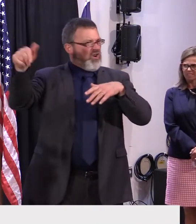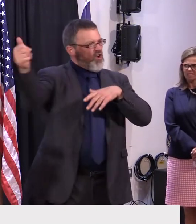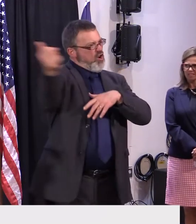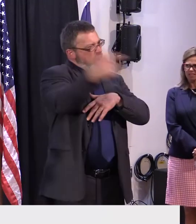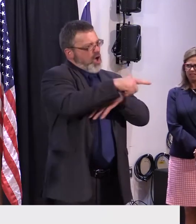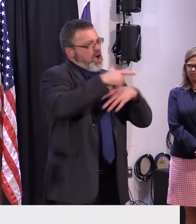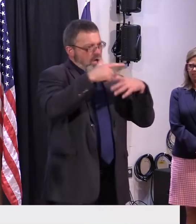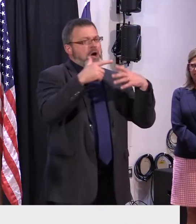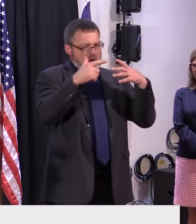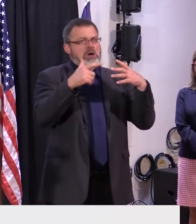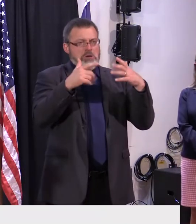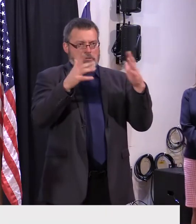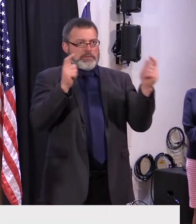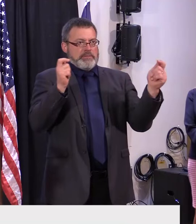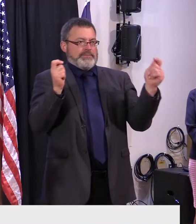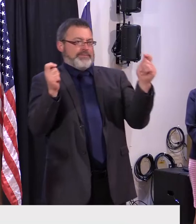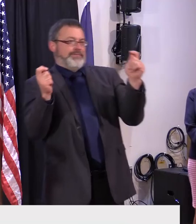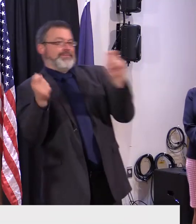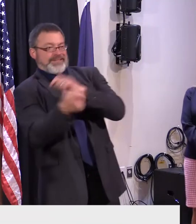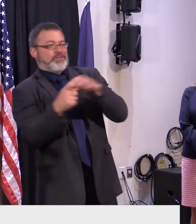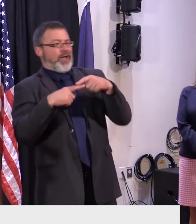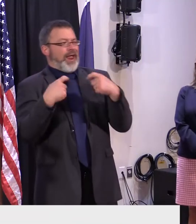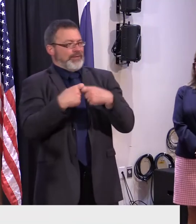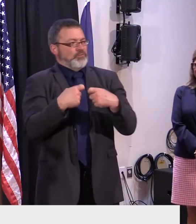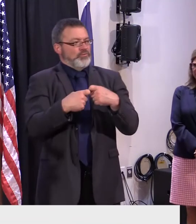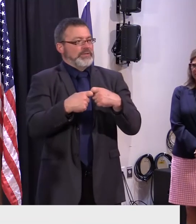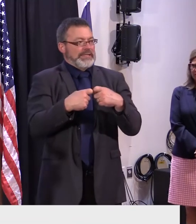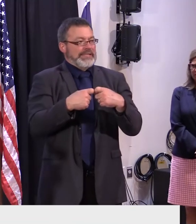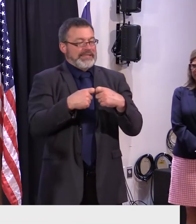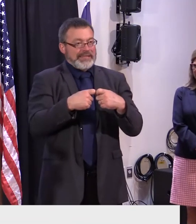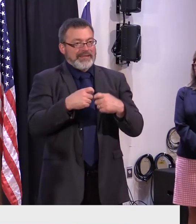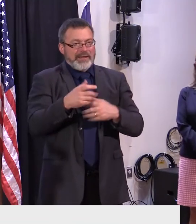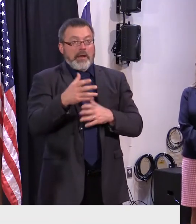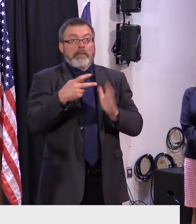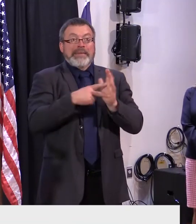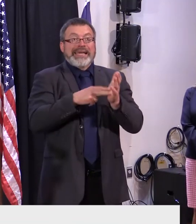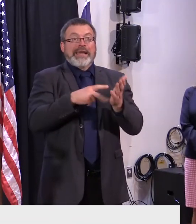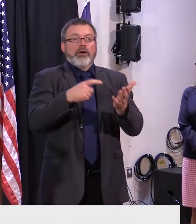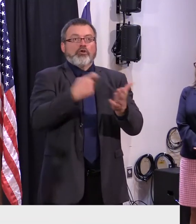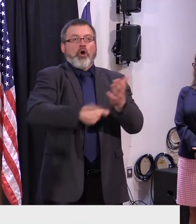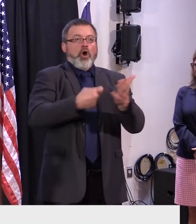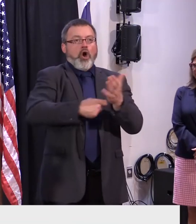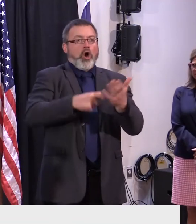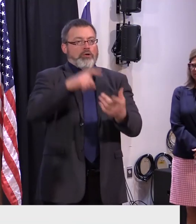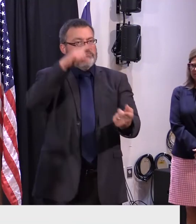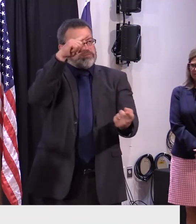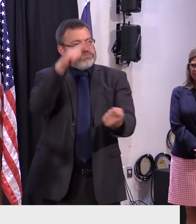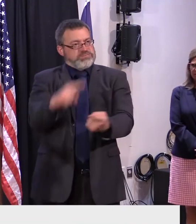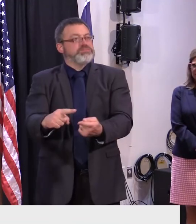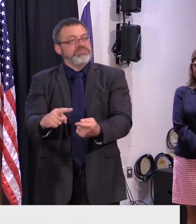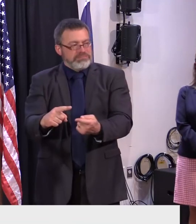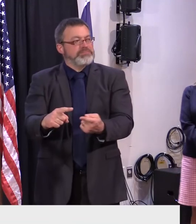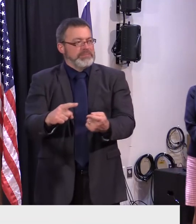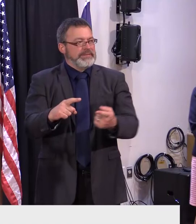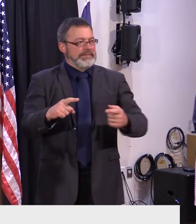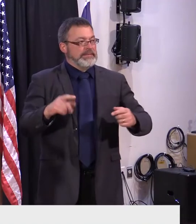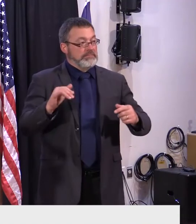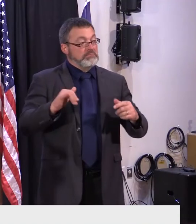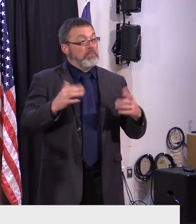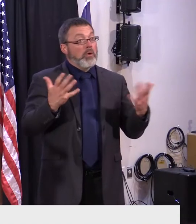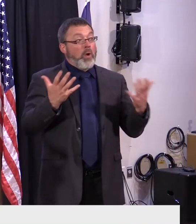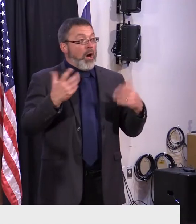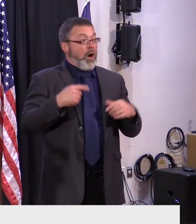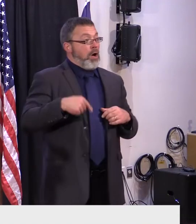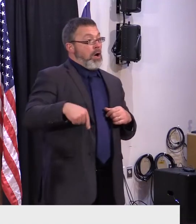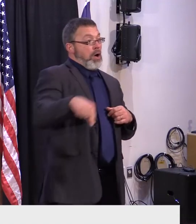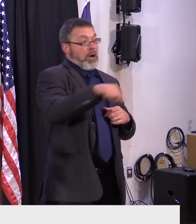again i think it's going to be much more affordable in the future uh for for vermonters and and everyday